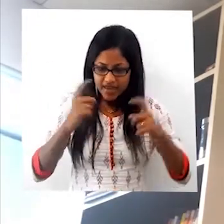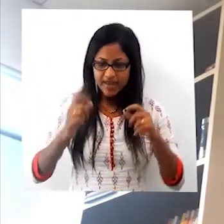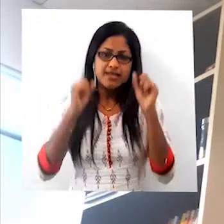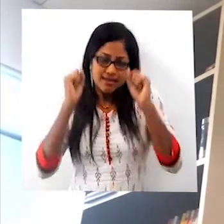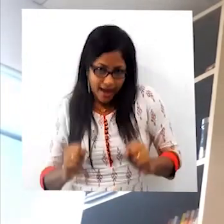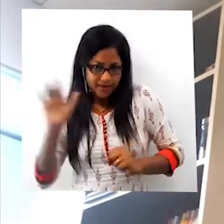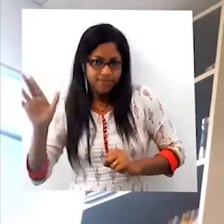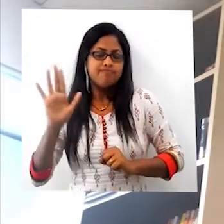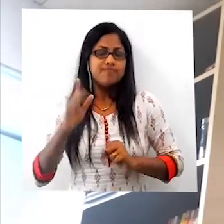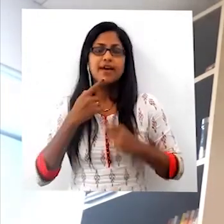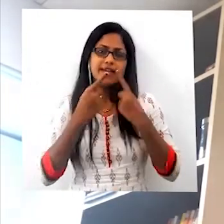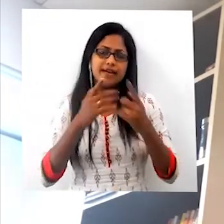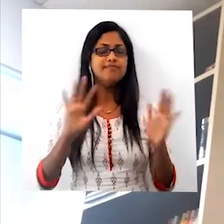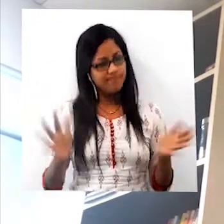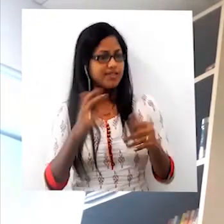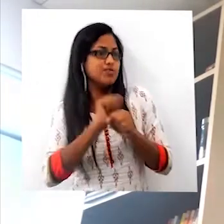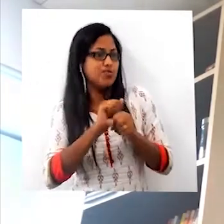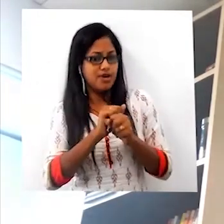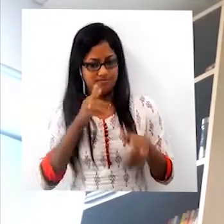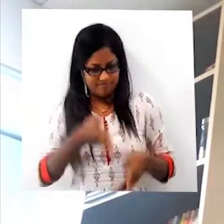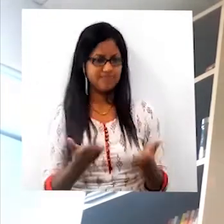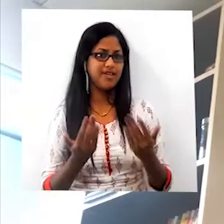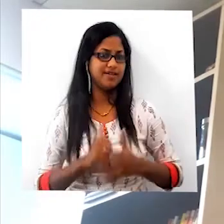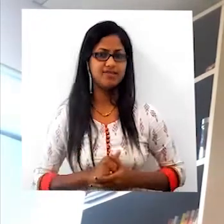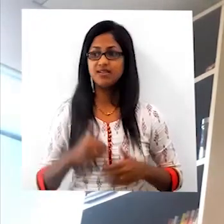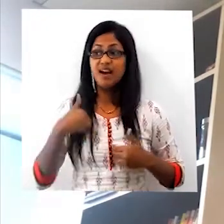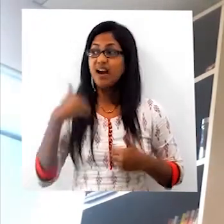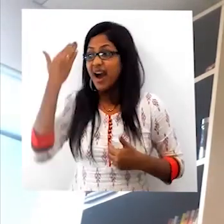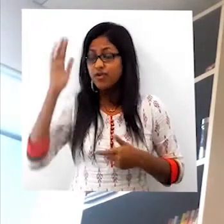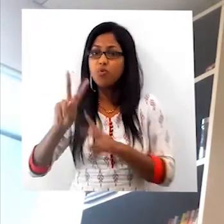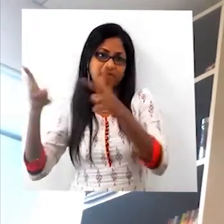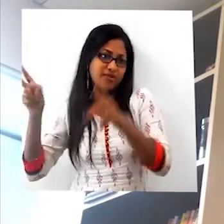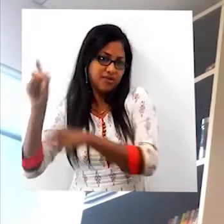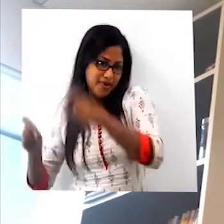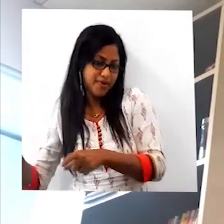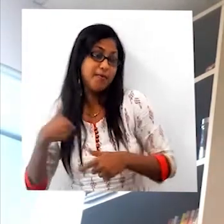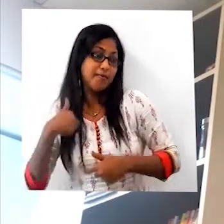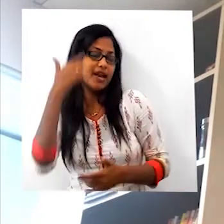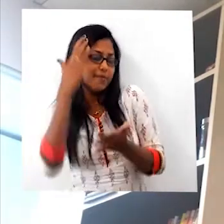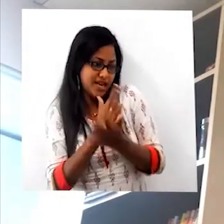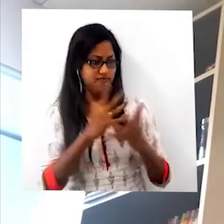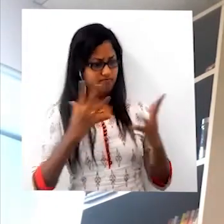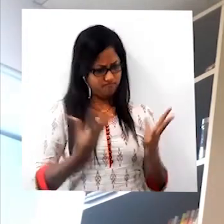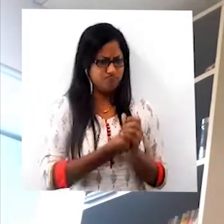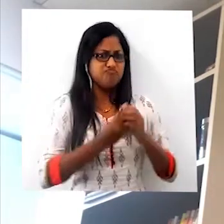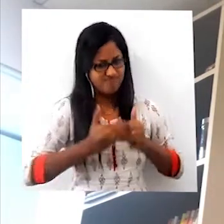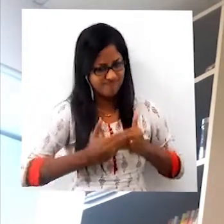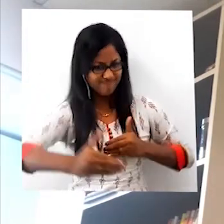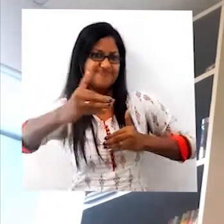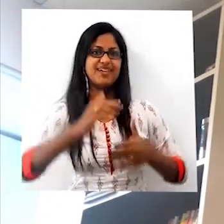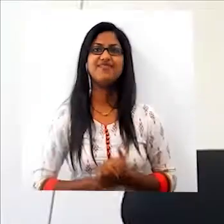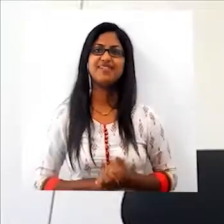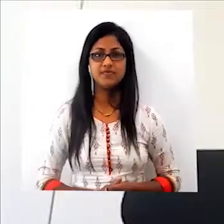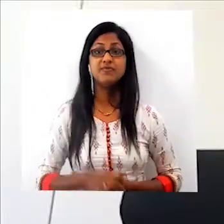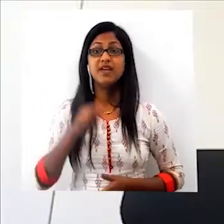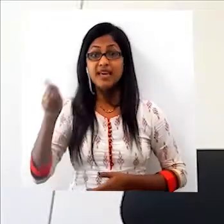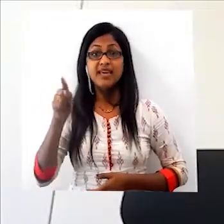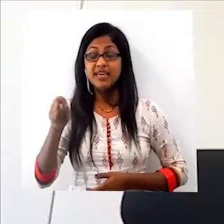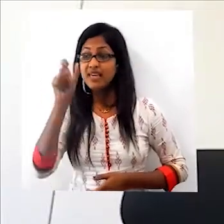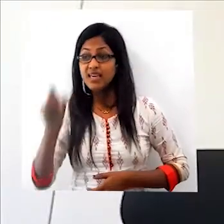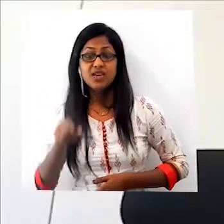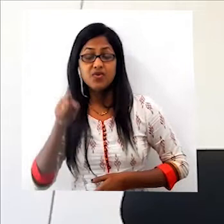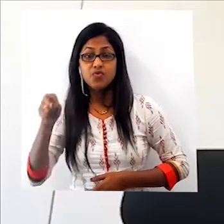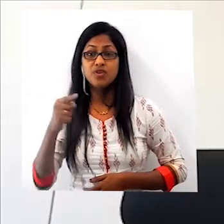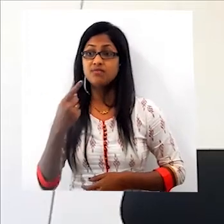sat down and said, Let's work on this. I don't know about other people, but I believe we are going to take this forward. He would